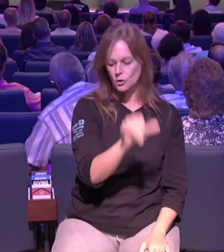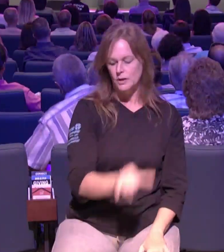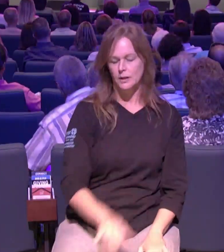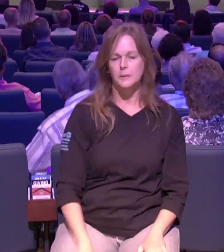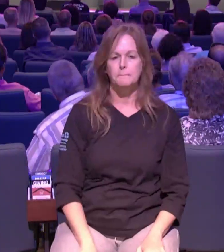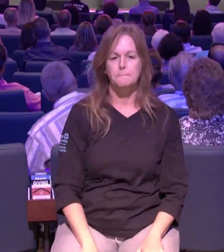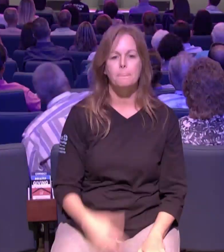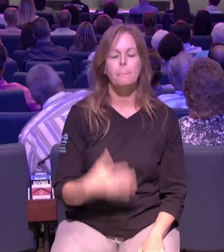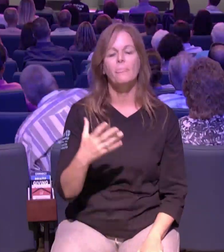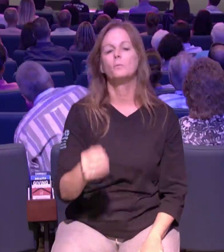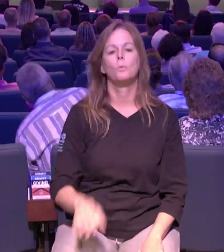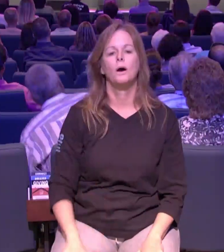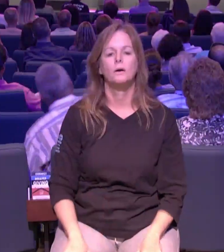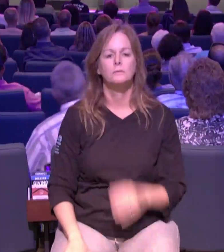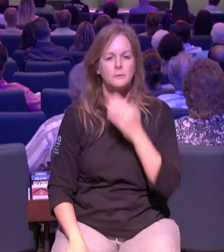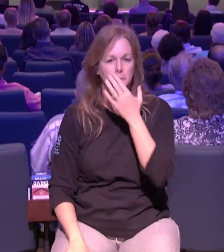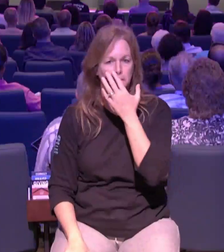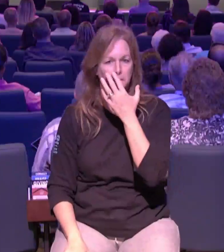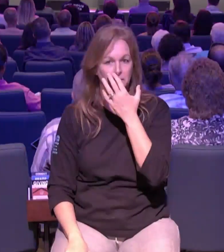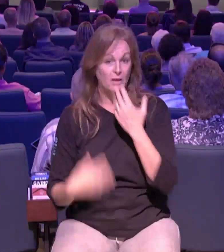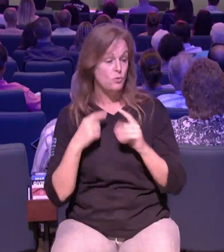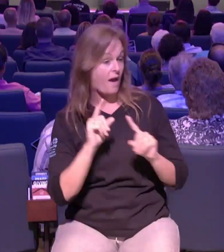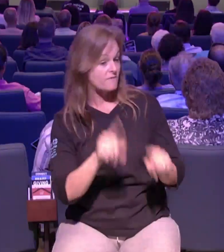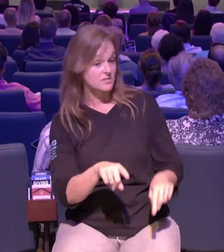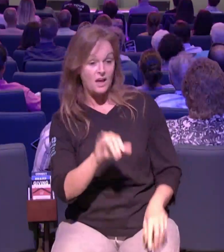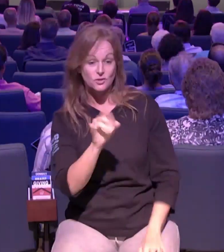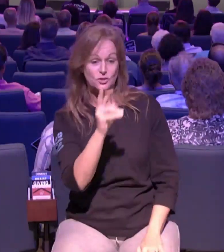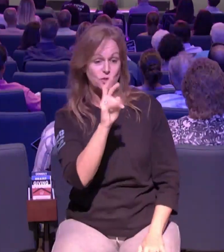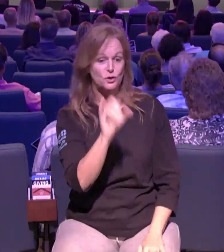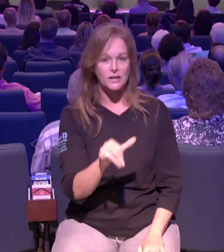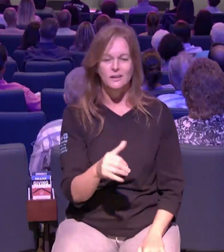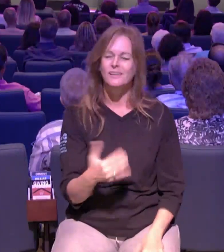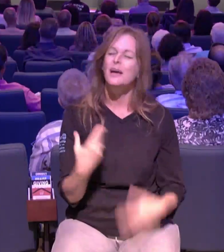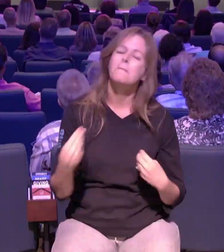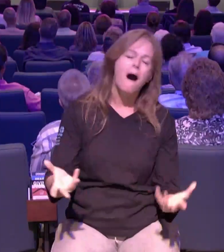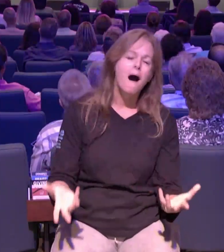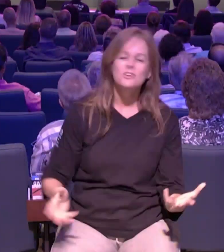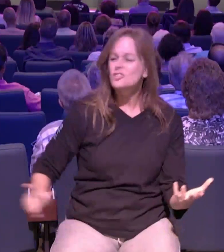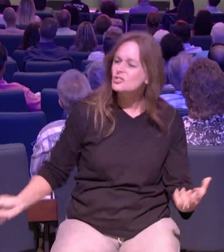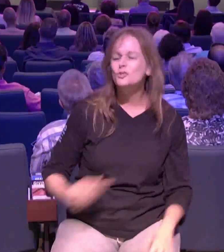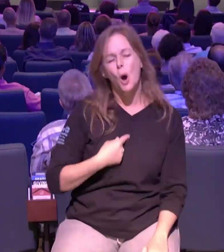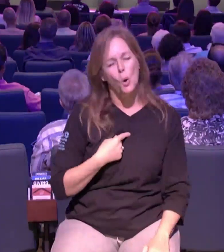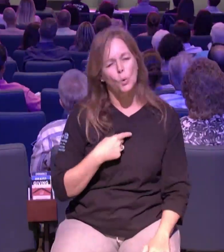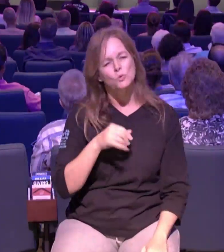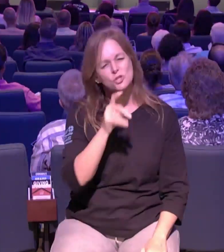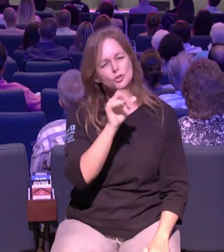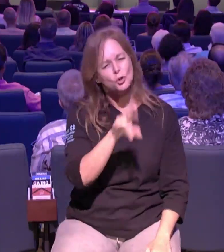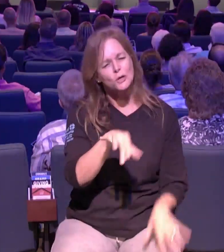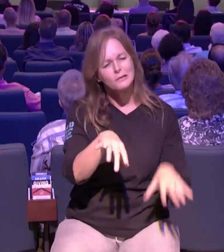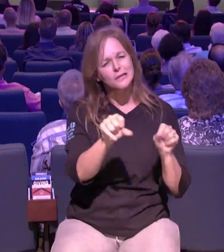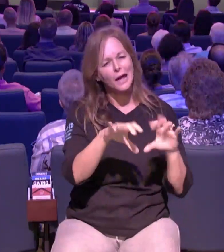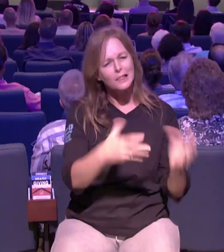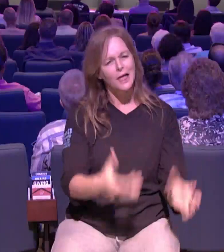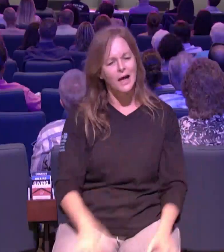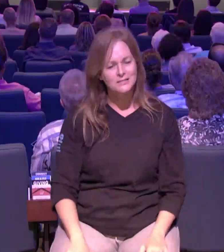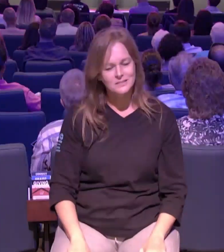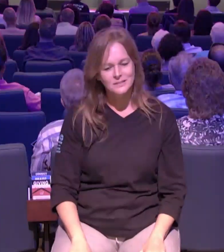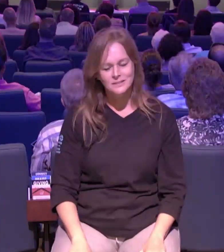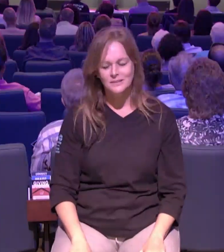years do you have to hear me say go to the journey get plugged into the journey just go to the journey it starts next week at all of our campuses just and you're like well i don't